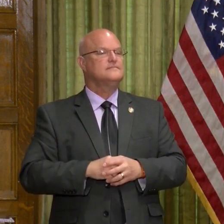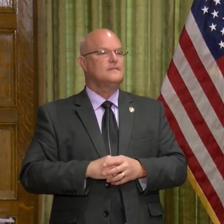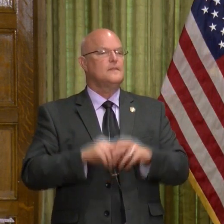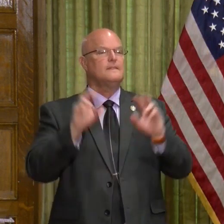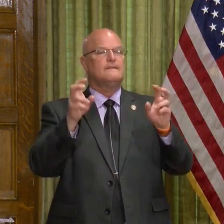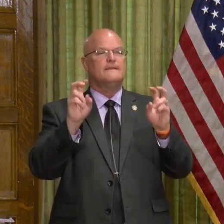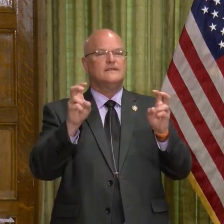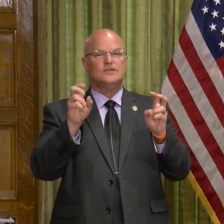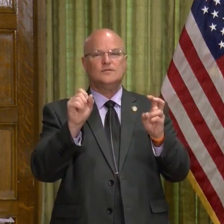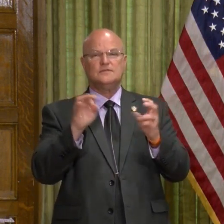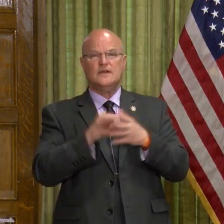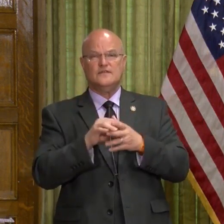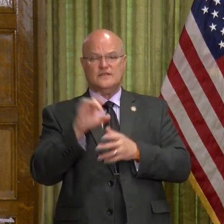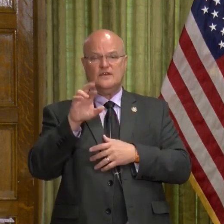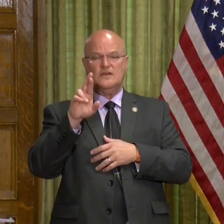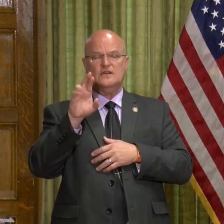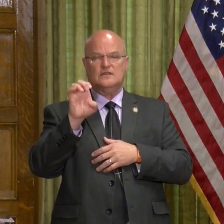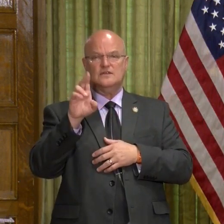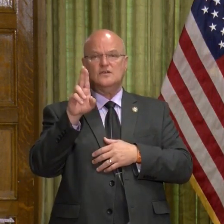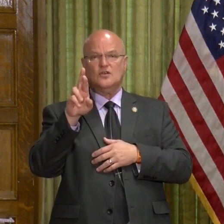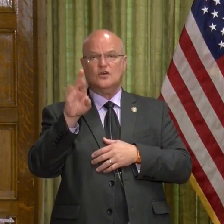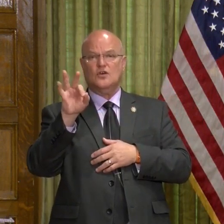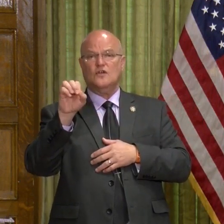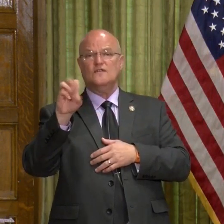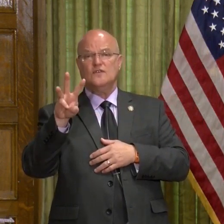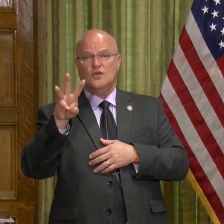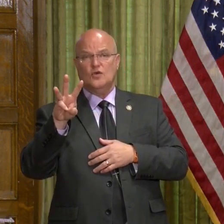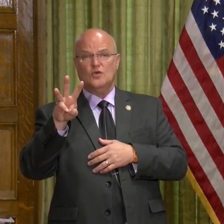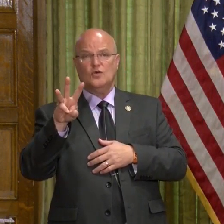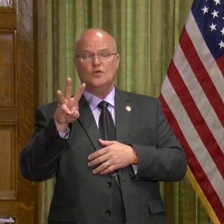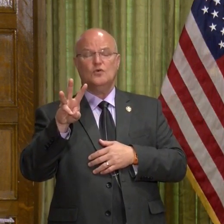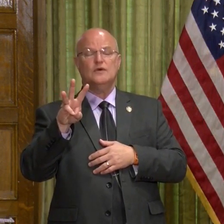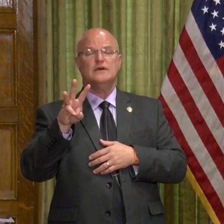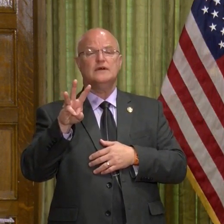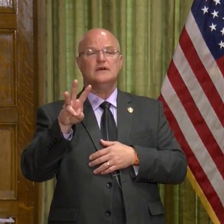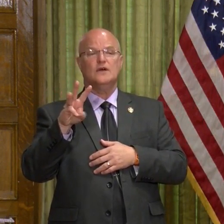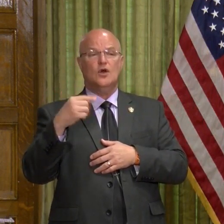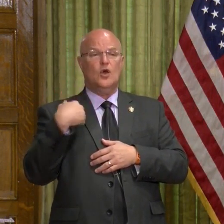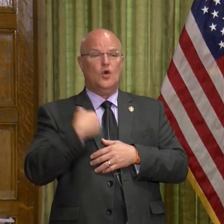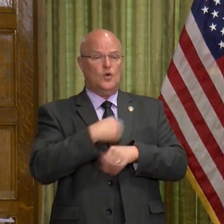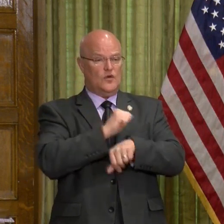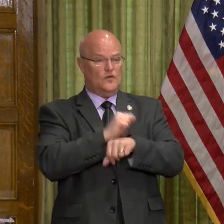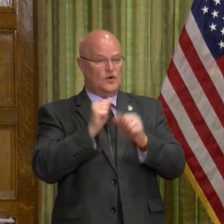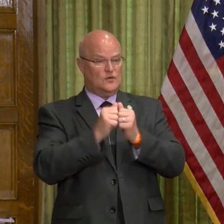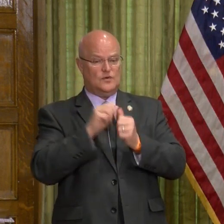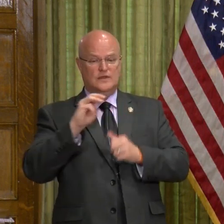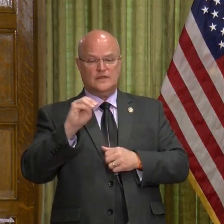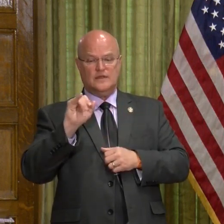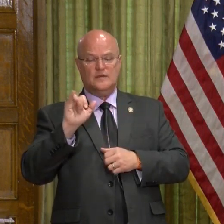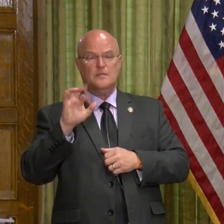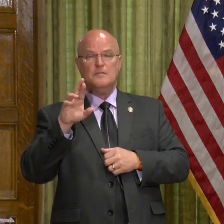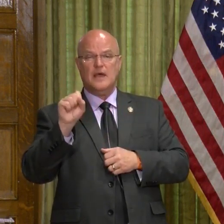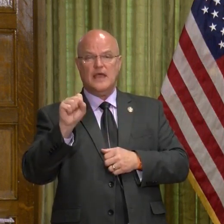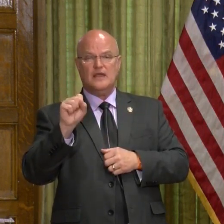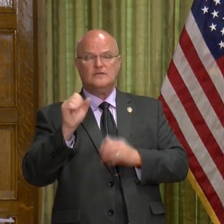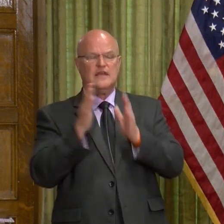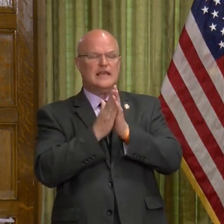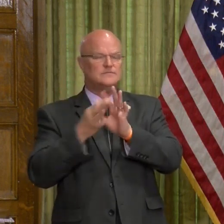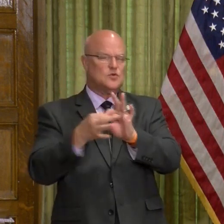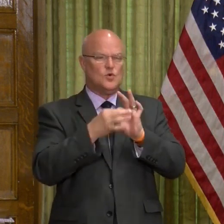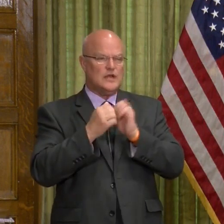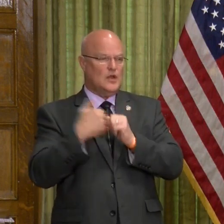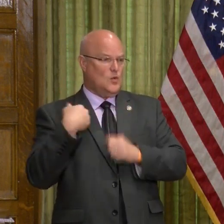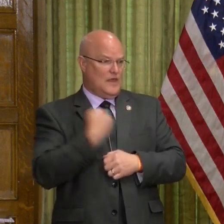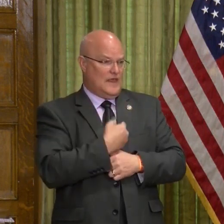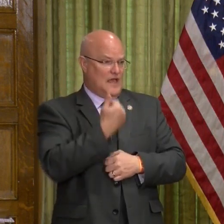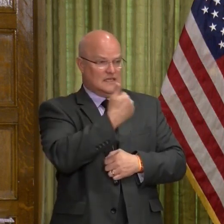In terms of the curfews that you ask about, we've worked with the mayors. We've asked them to coordinate with us